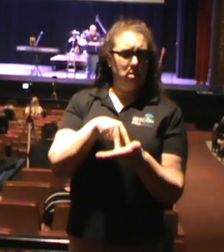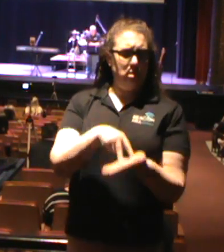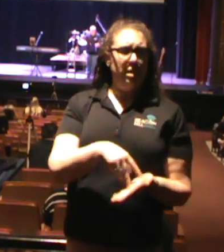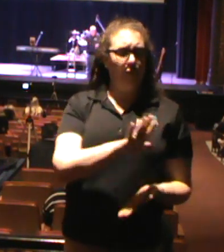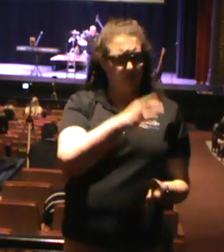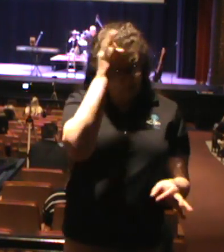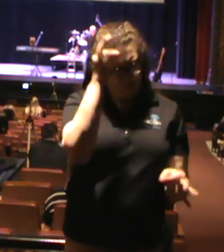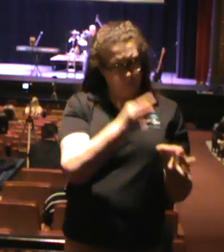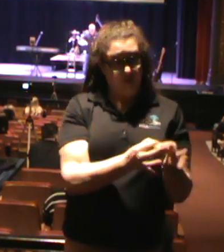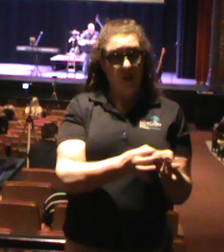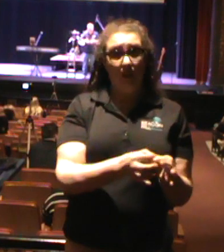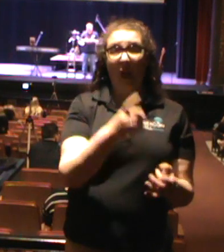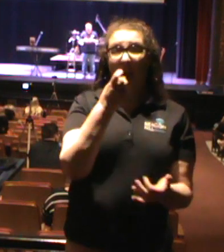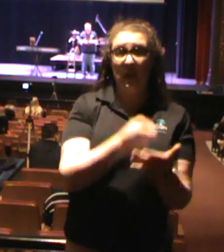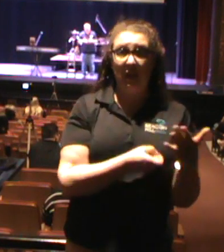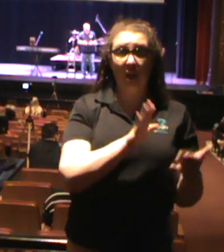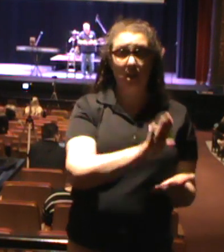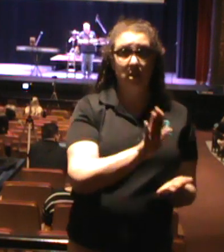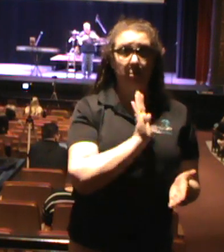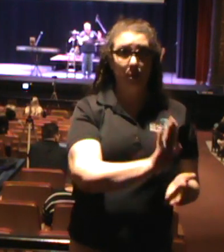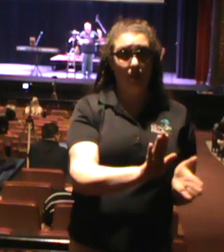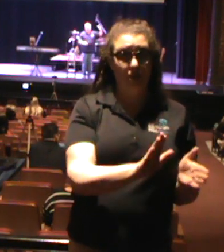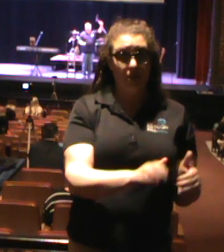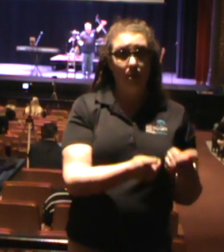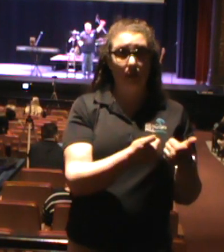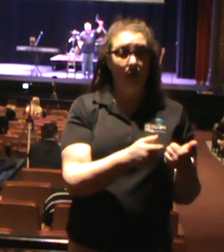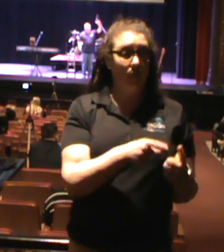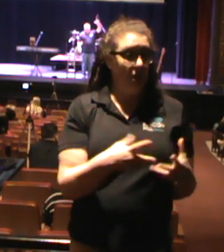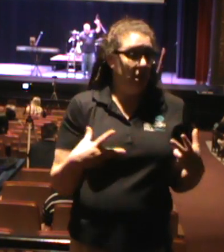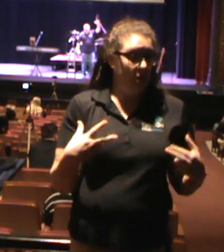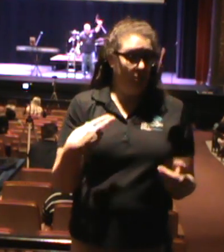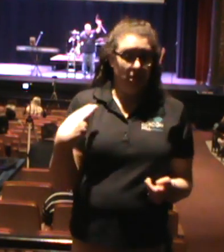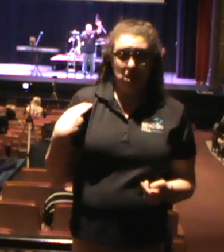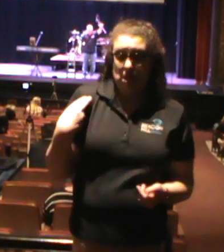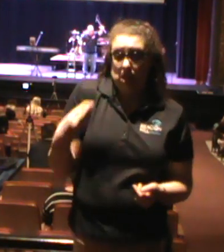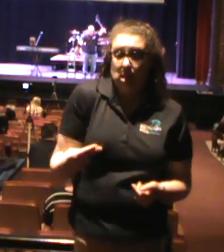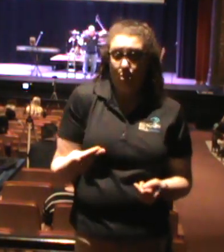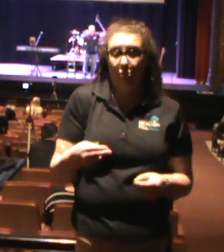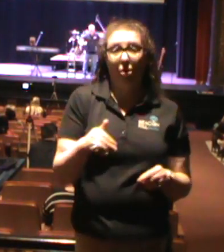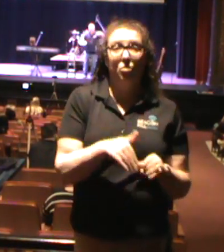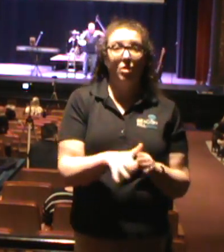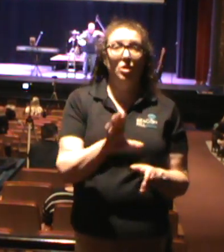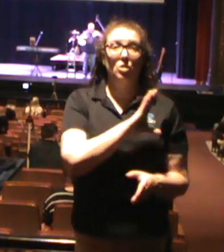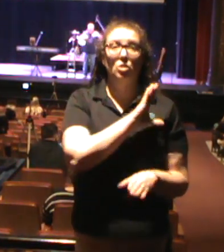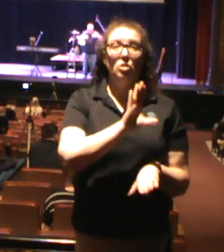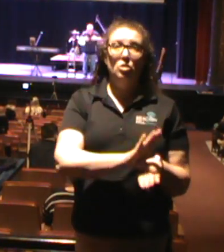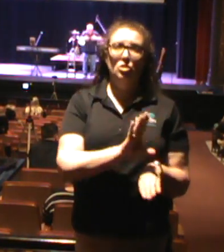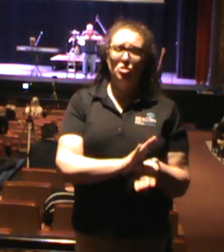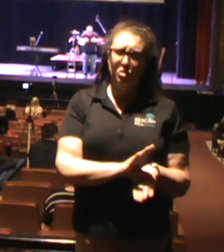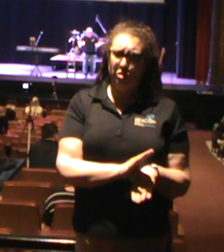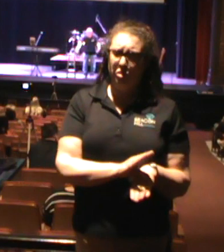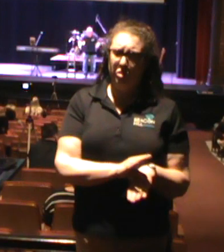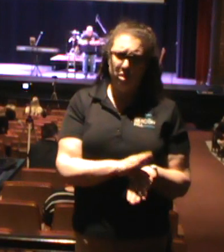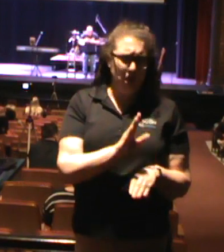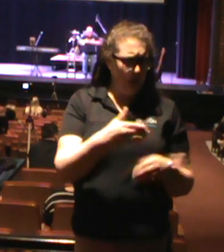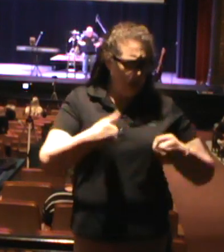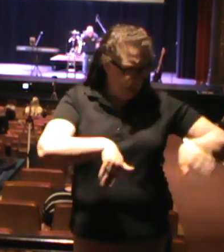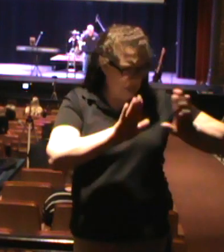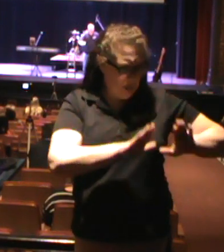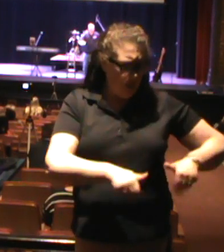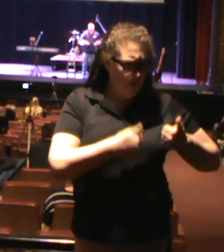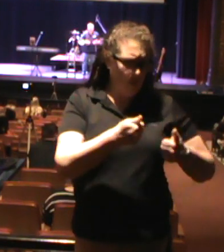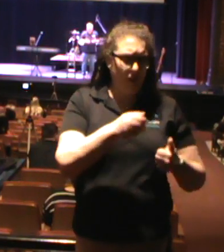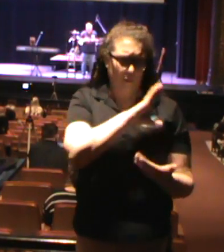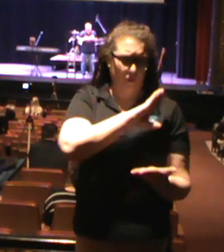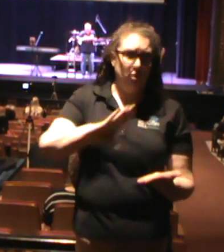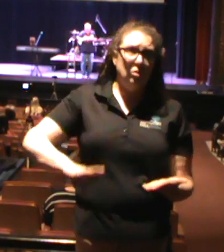cost him his own life. He was no doubt a hero in the church that people looked up to. He gave his life for